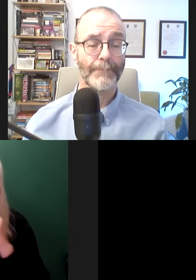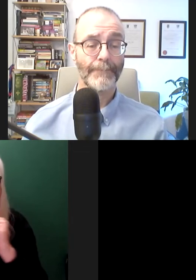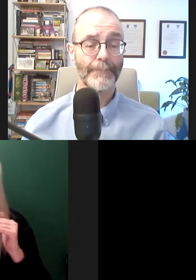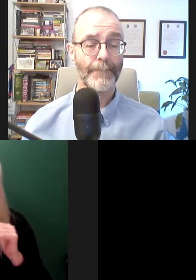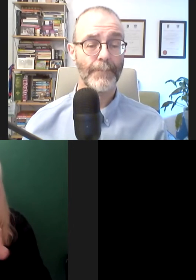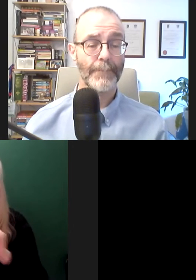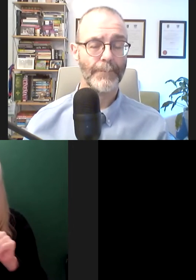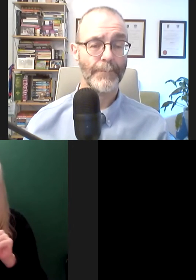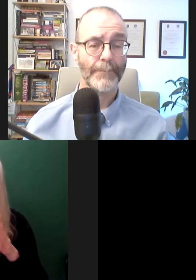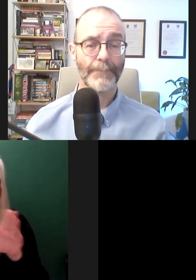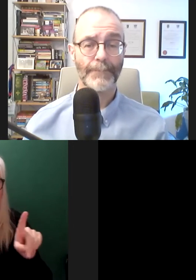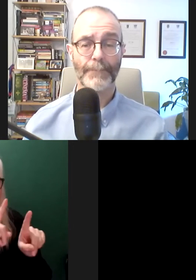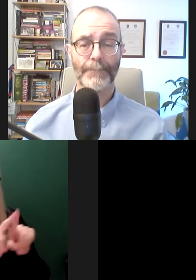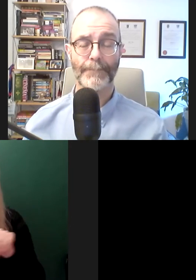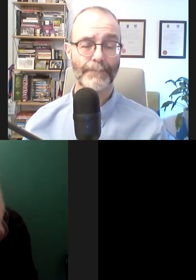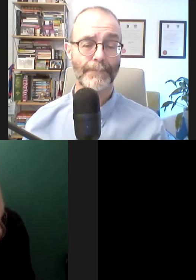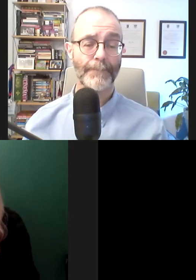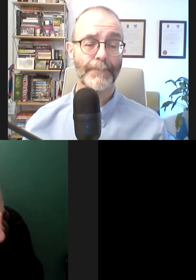several international journals.